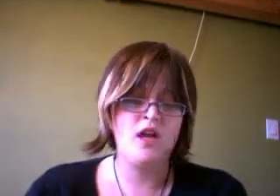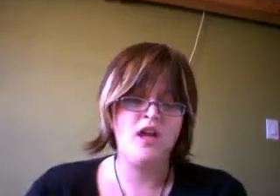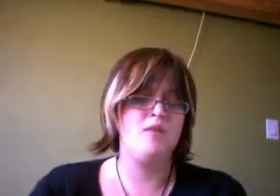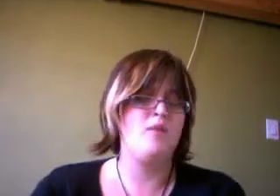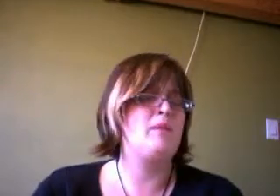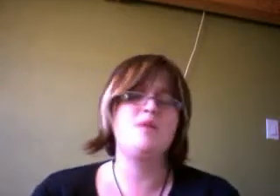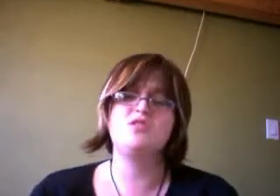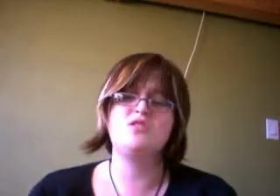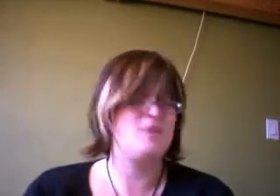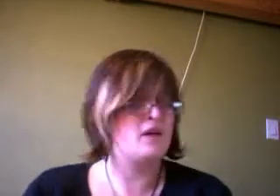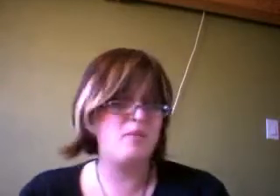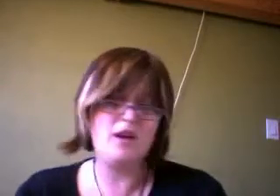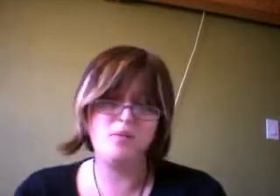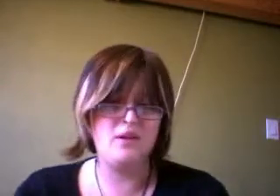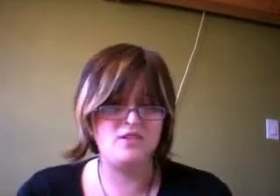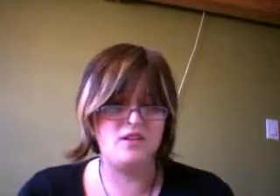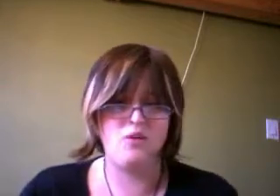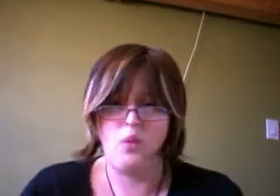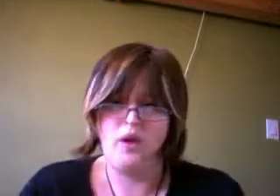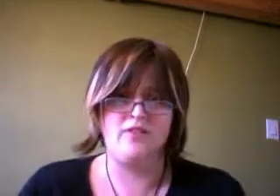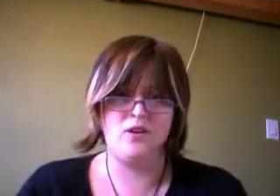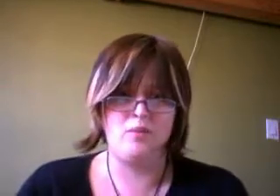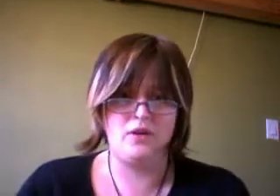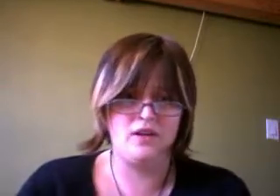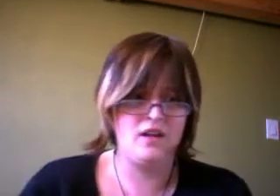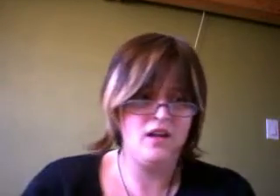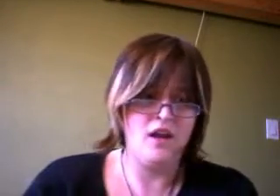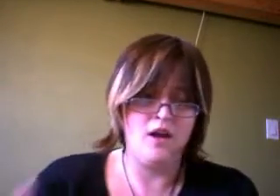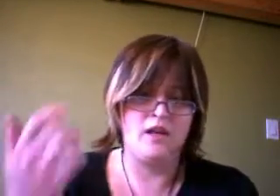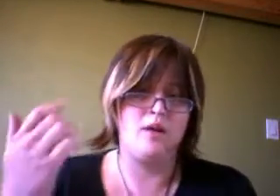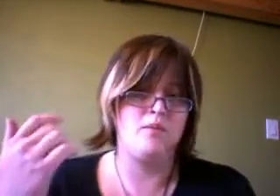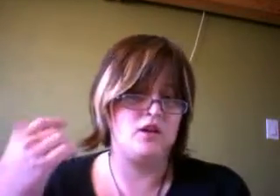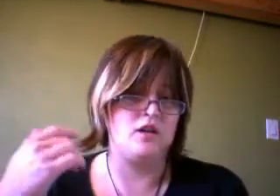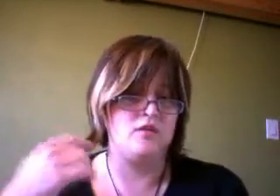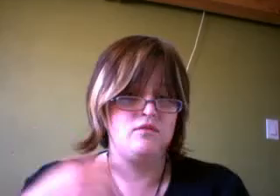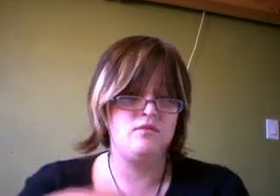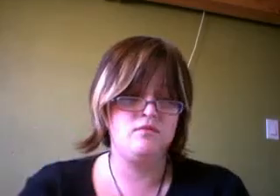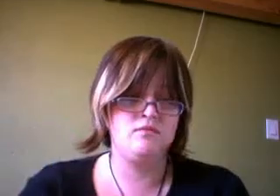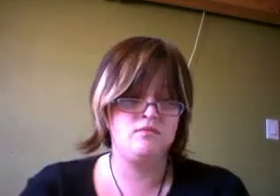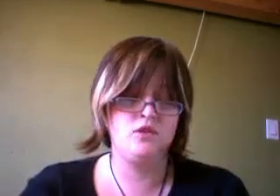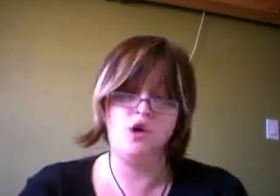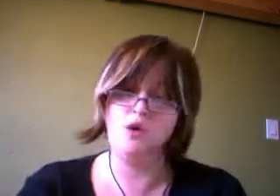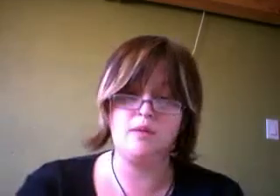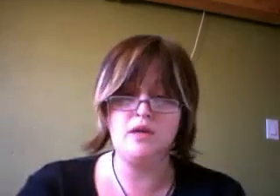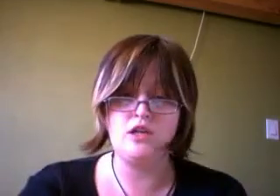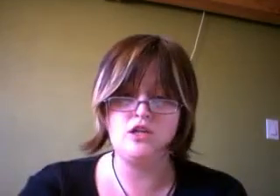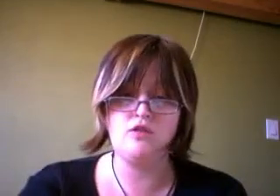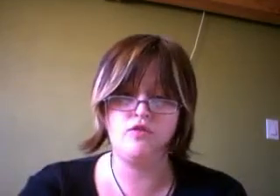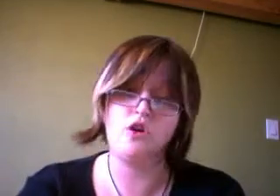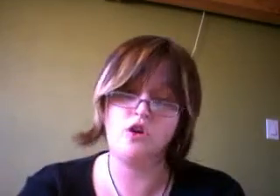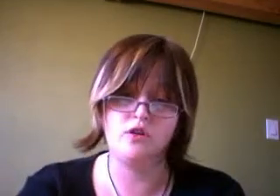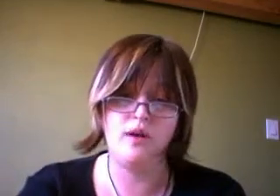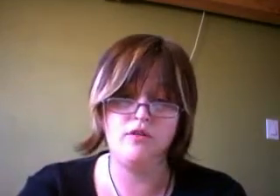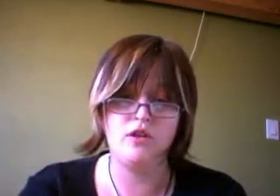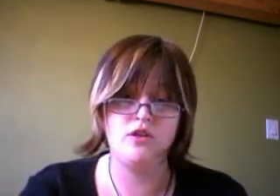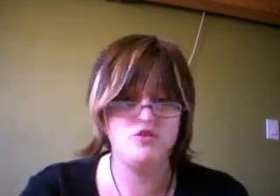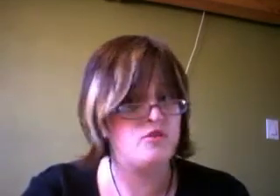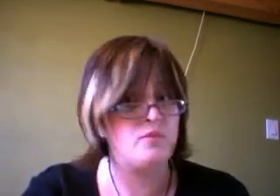And maybe I'm just a bigger, better person or whatever. But, I mean, I'm not going to call me a bitch for calling her out on your stupid,